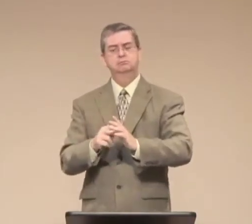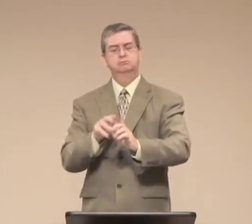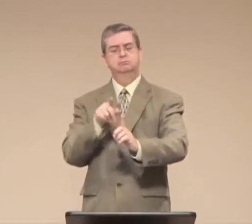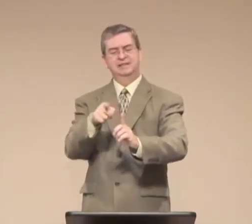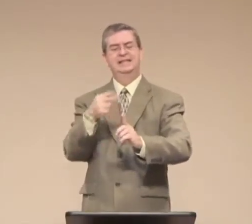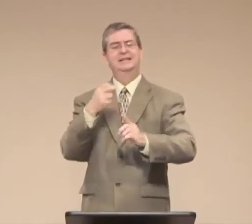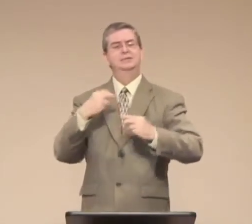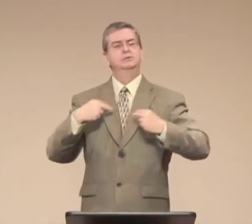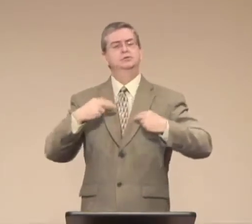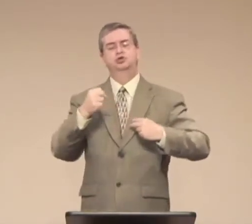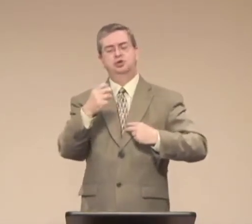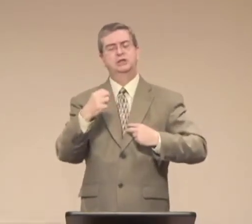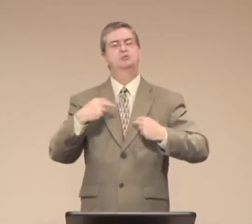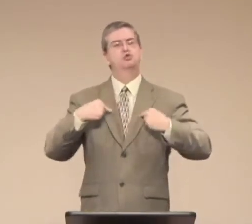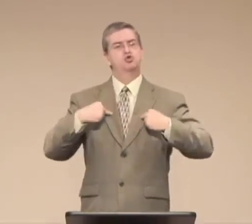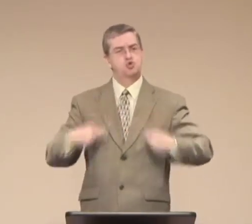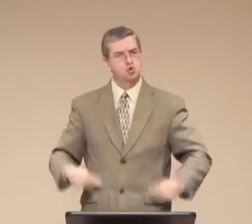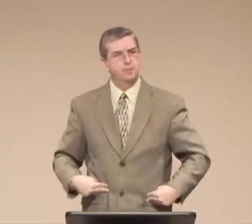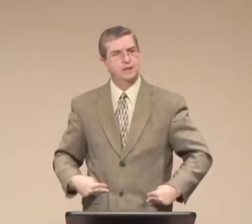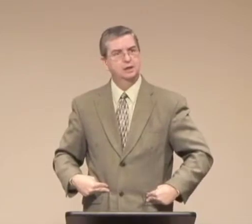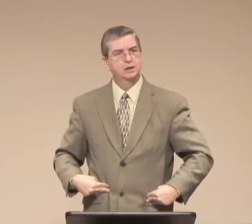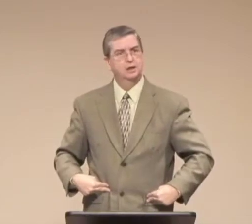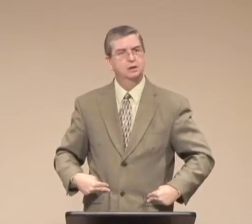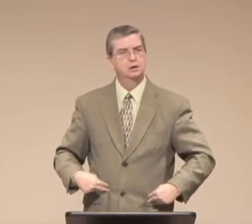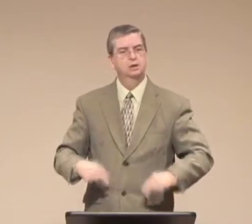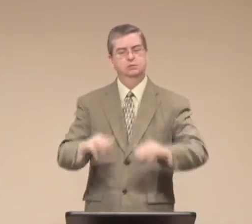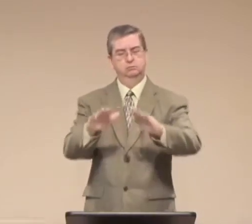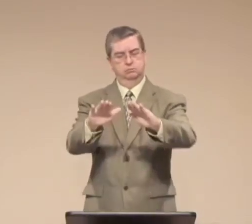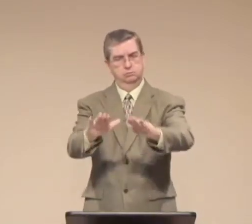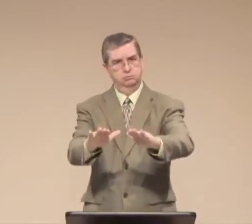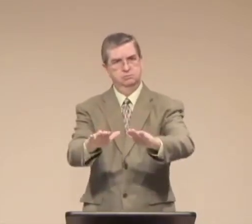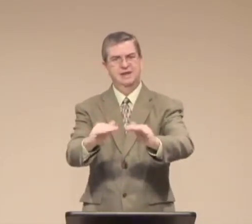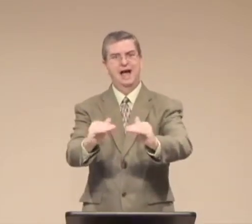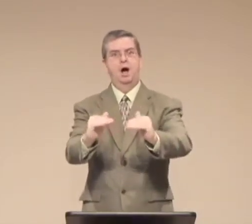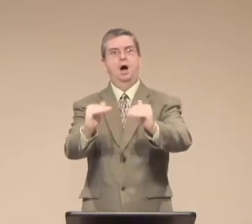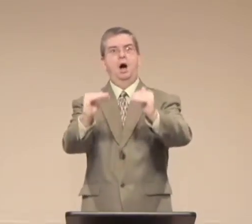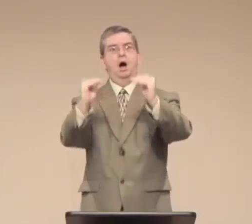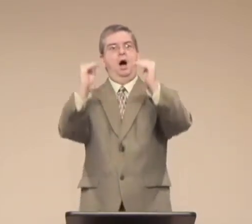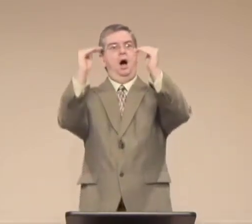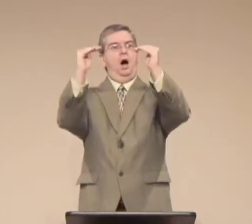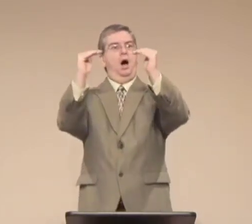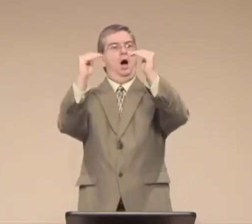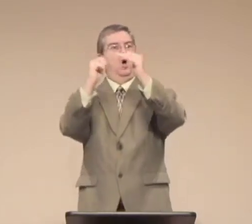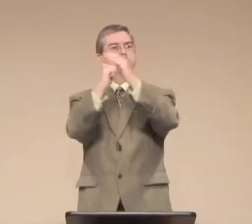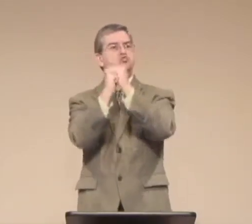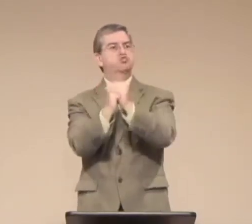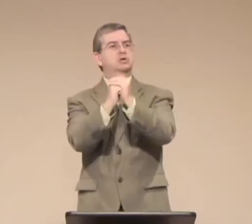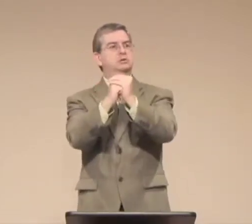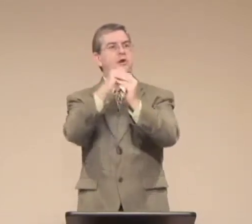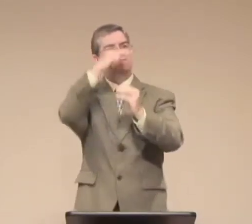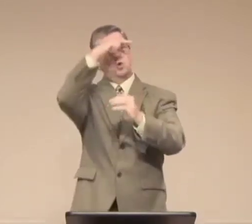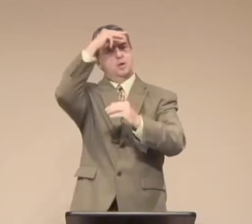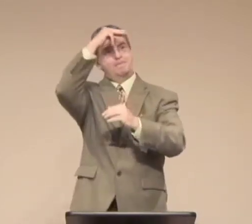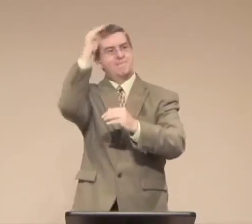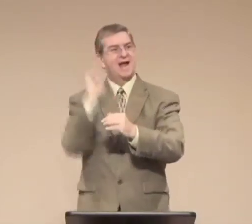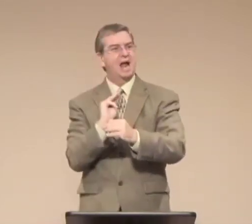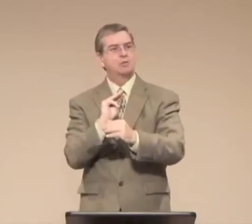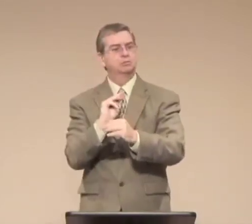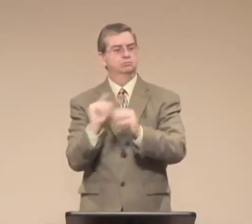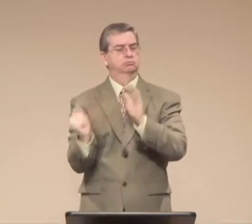Mary was not the mother. So he called